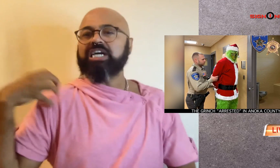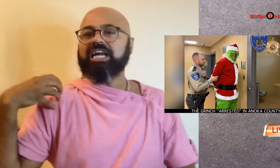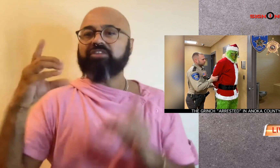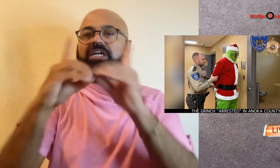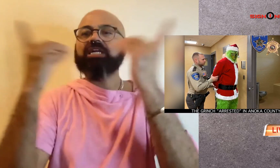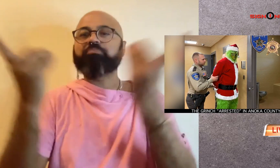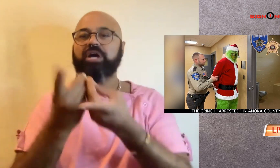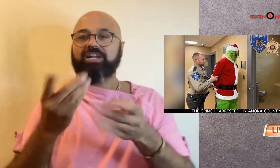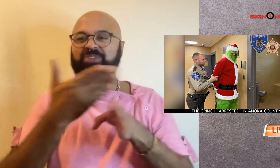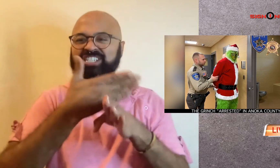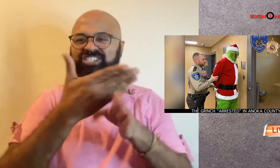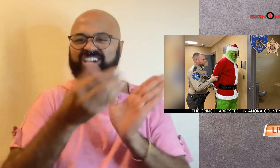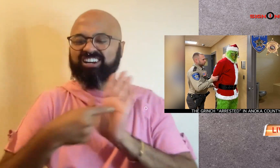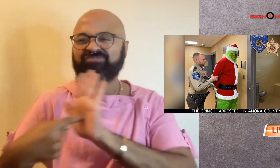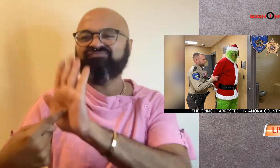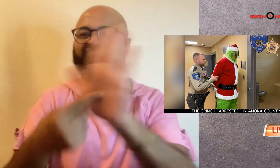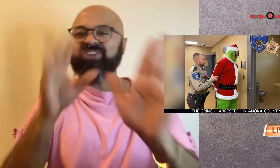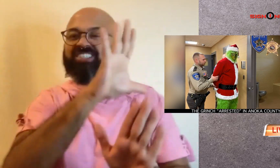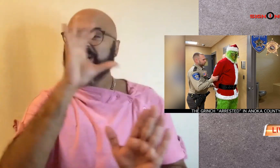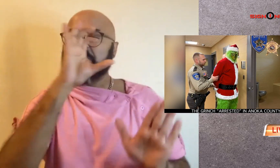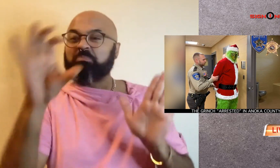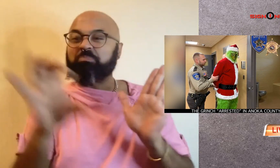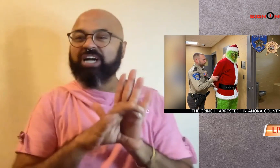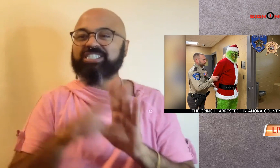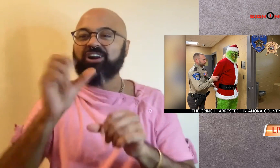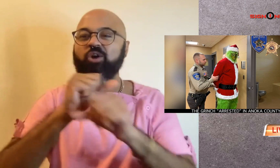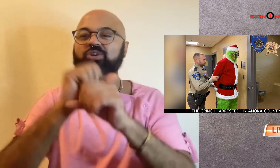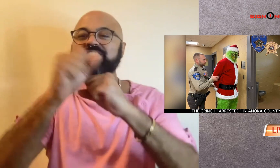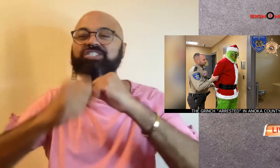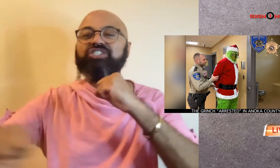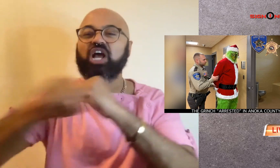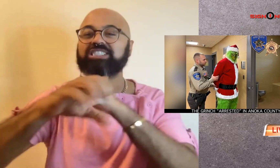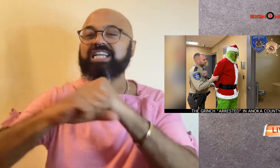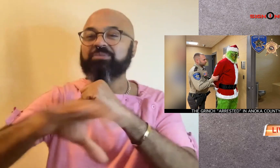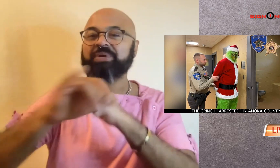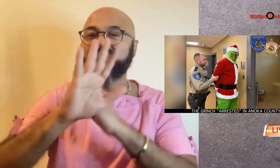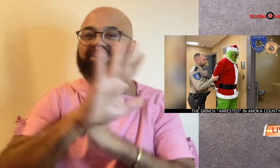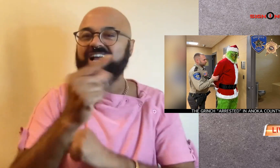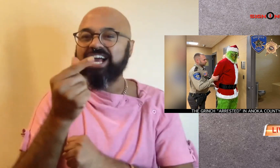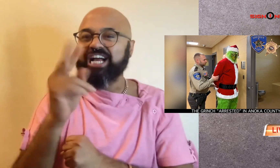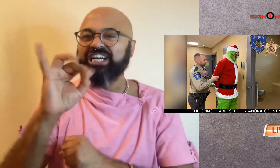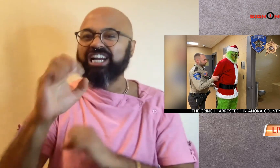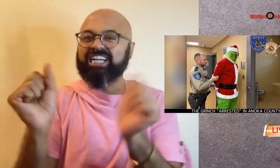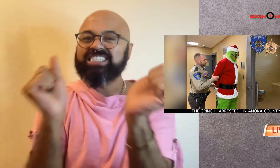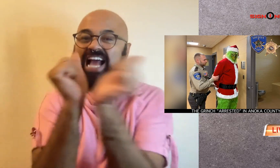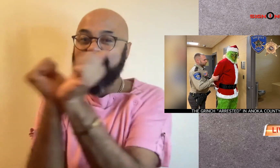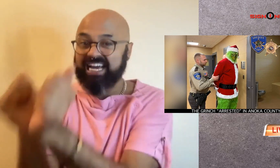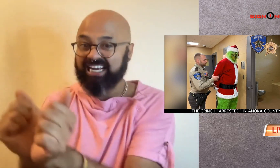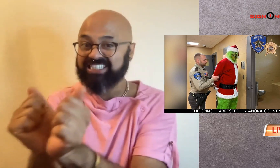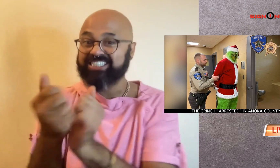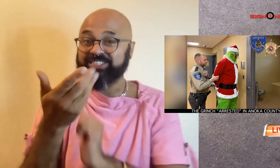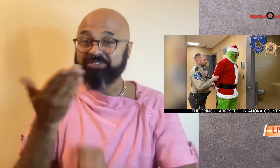The Anoka County Sheriff's Department shared these photos on social media of the Grinch's arrest.